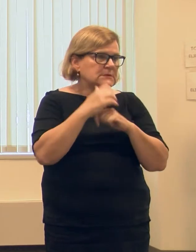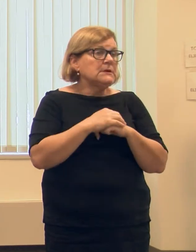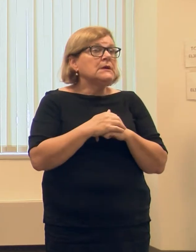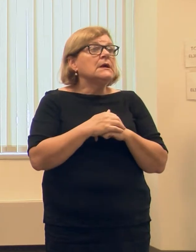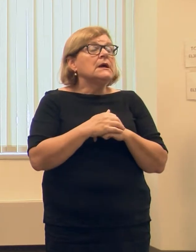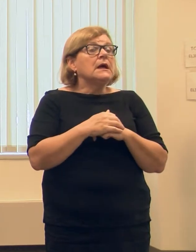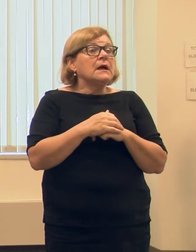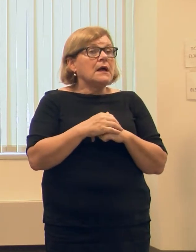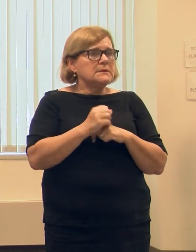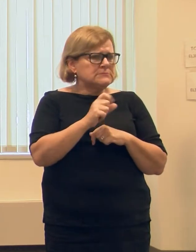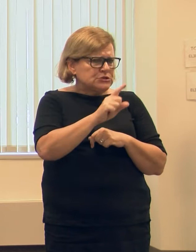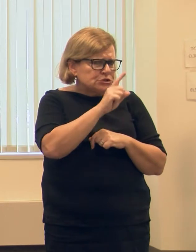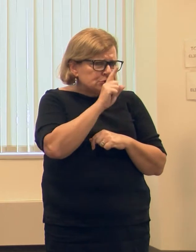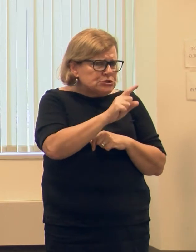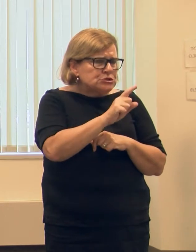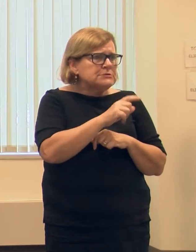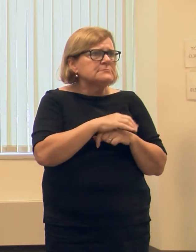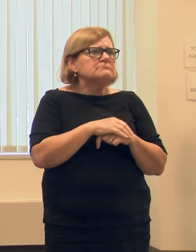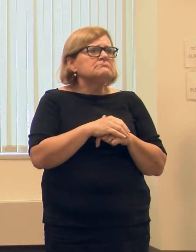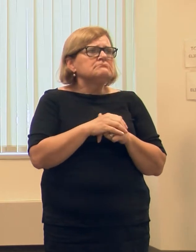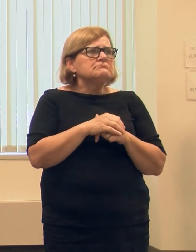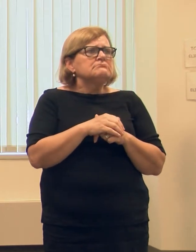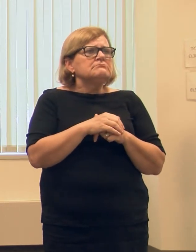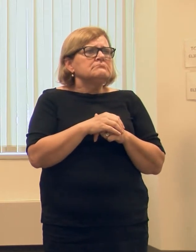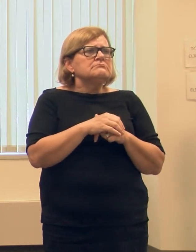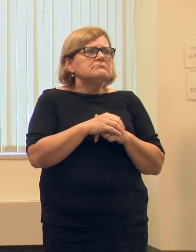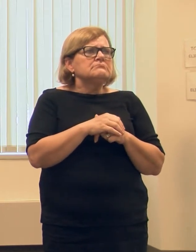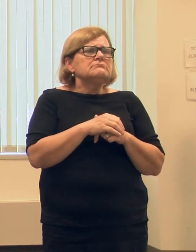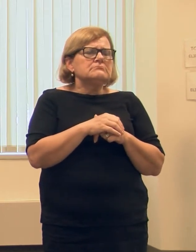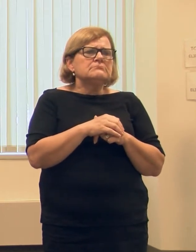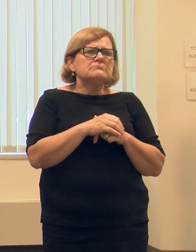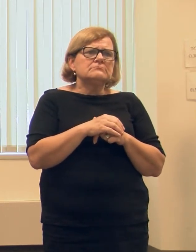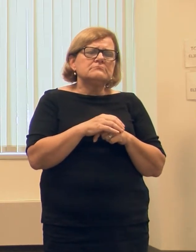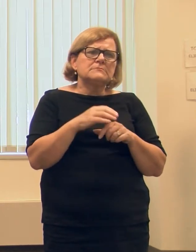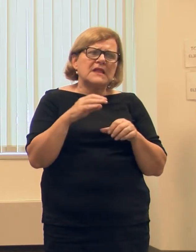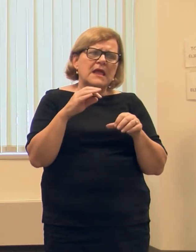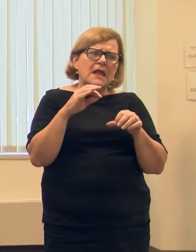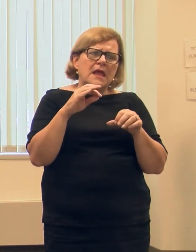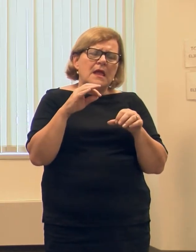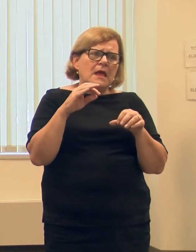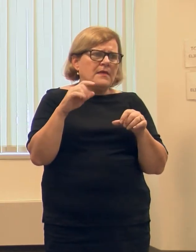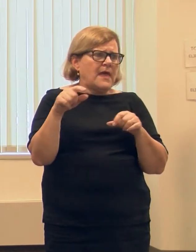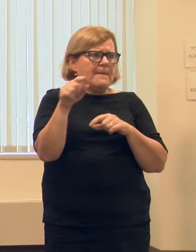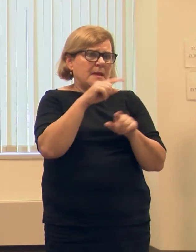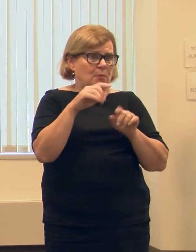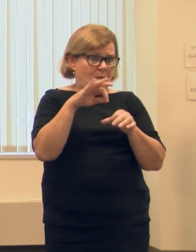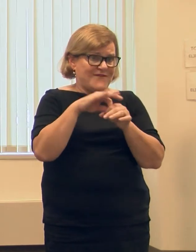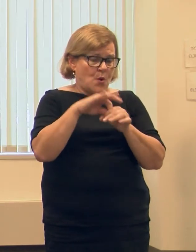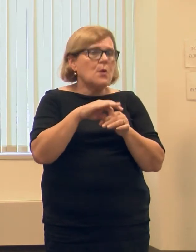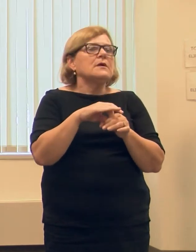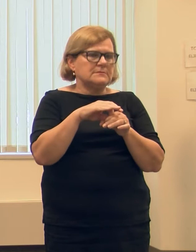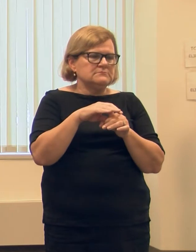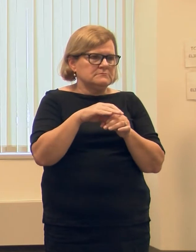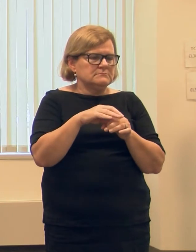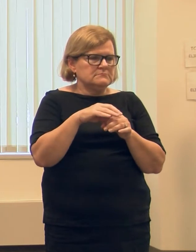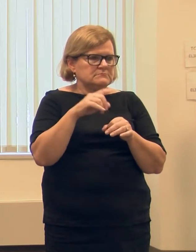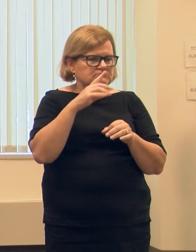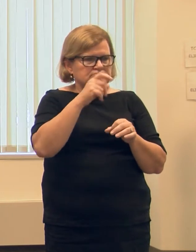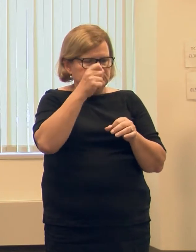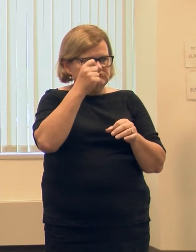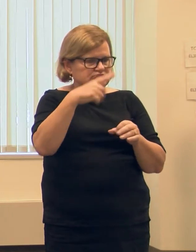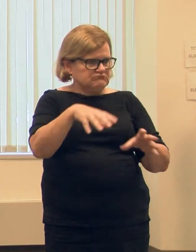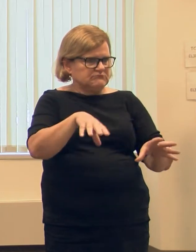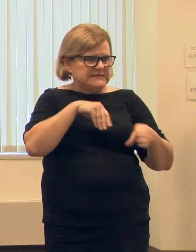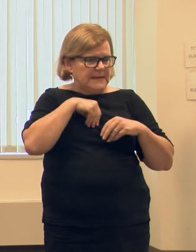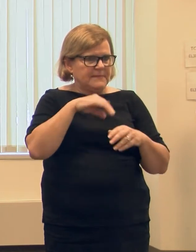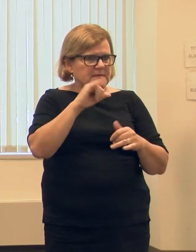and with the confidence that voters' ballots are cast. And I have no doubt we're able to be able to